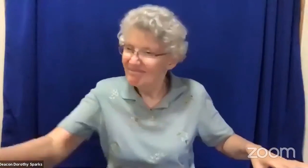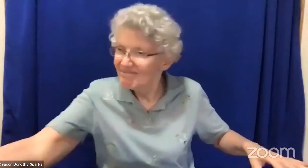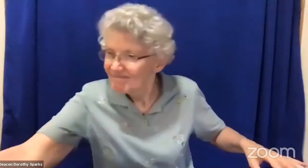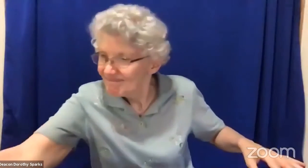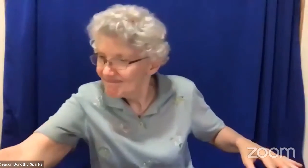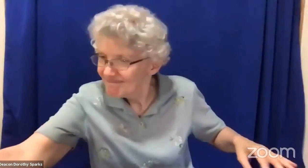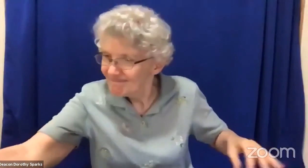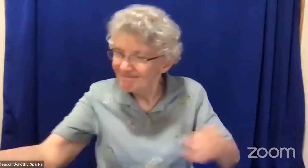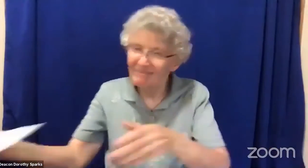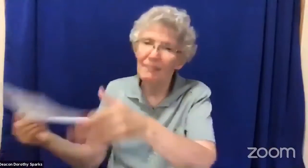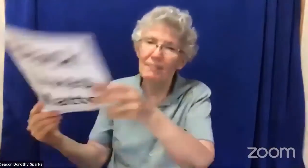system.